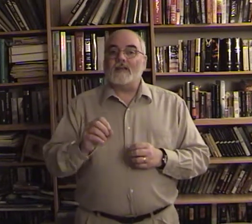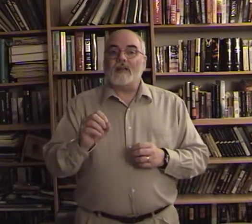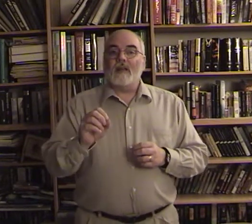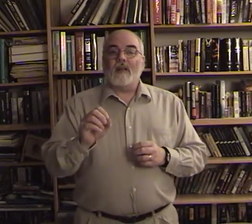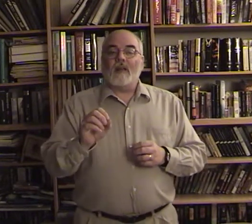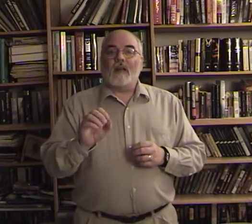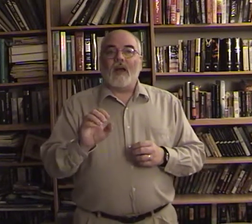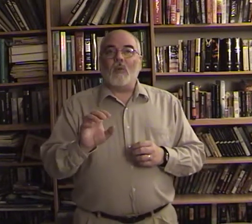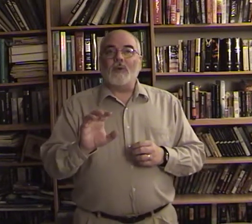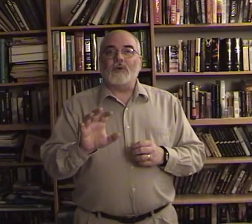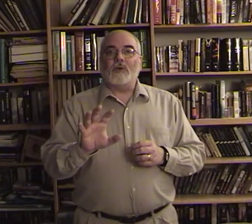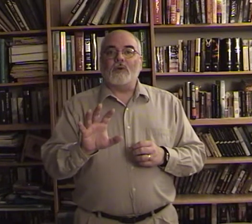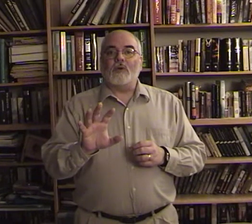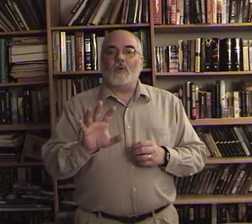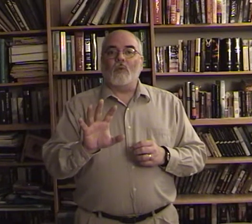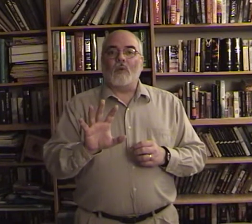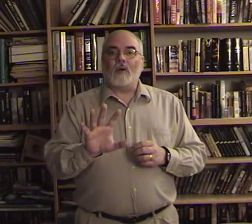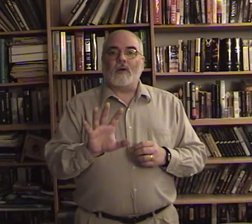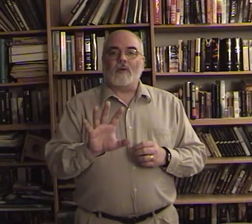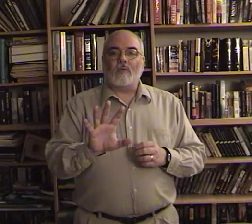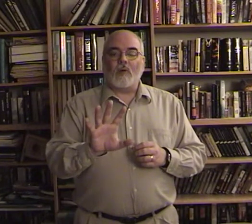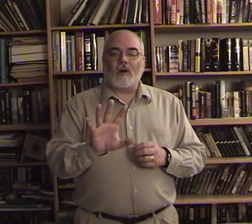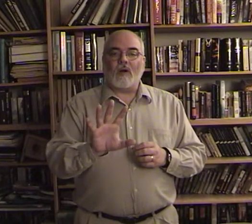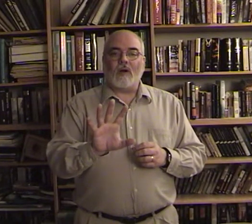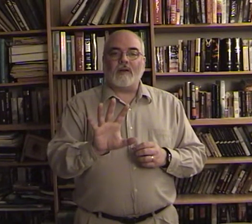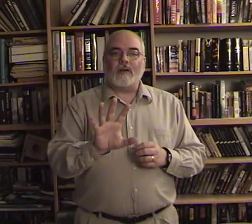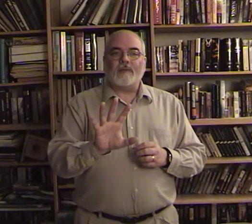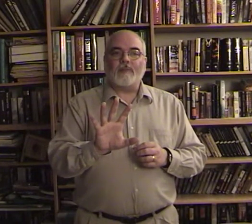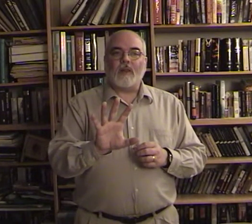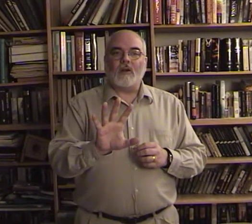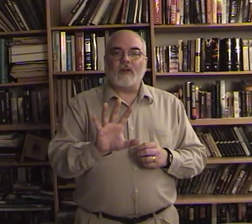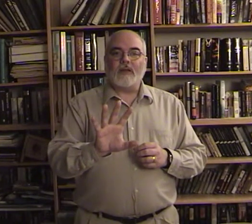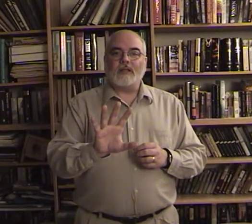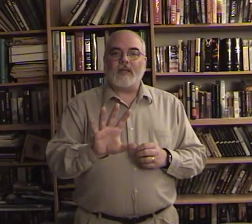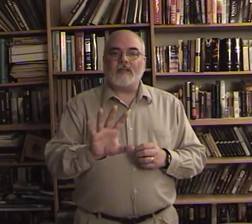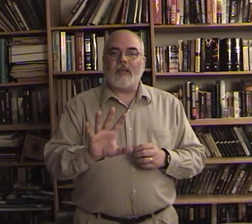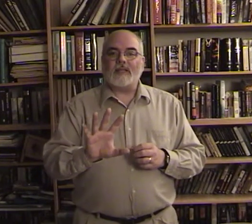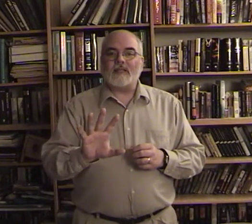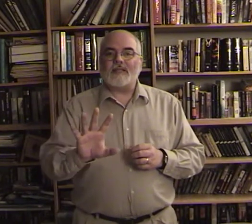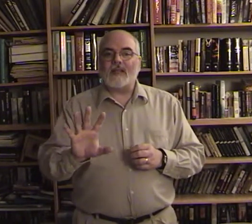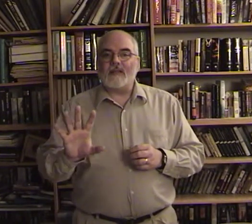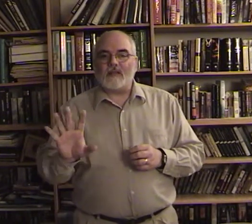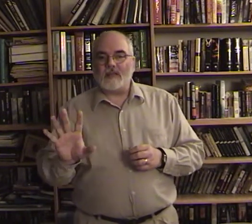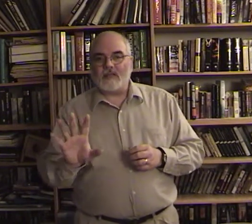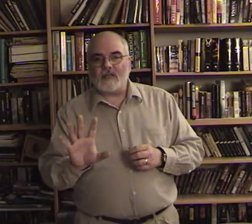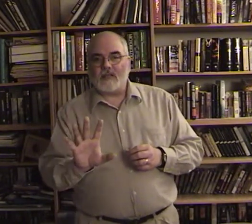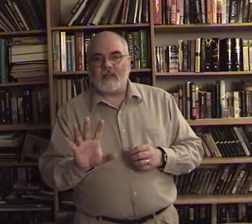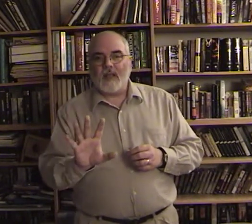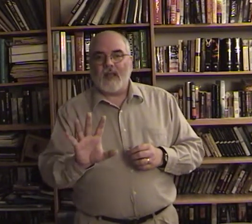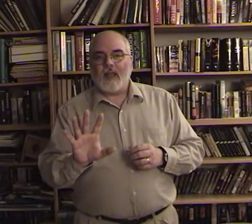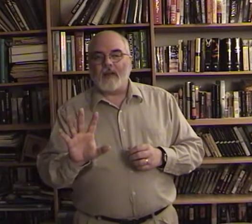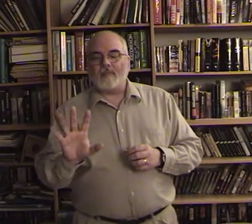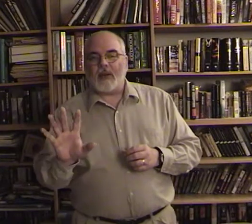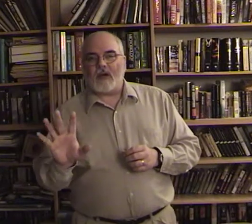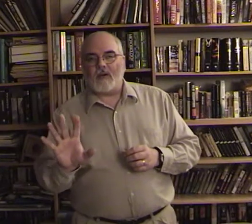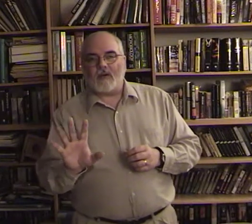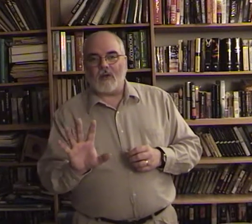I want you to work work on learning these things as sentences and paragraphs